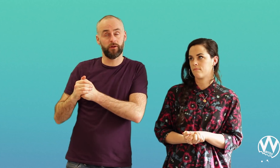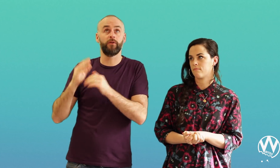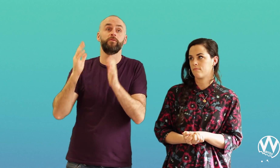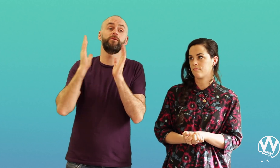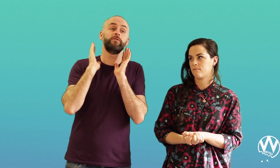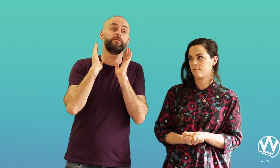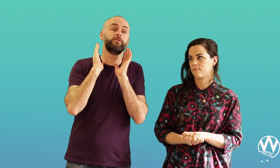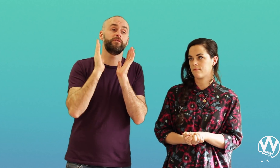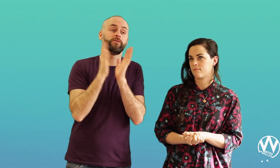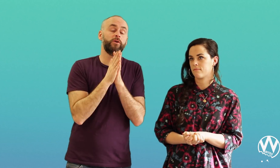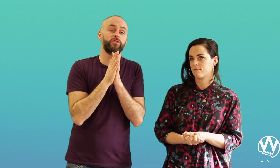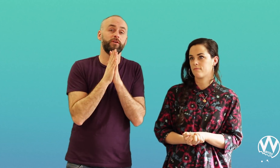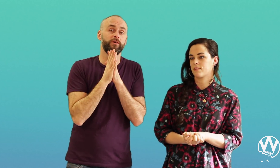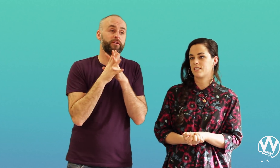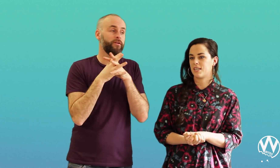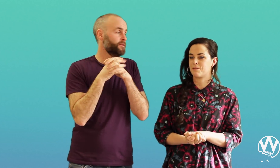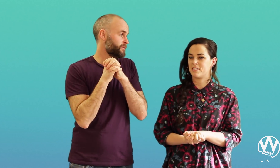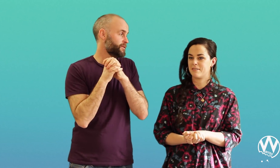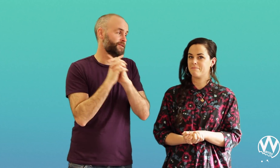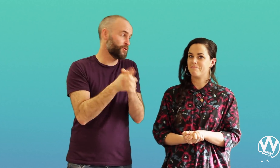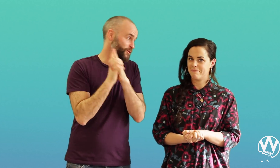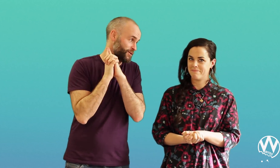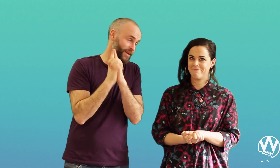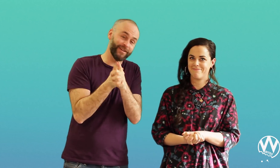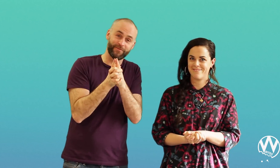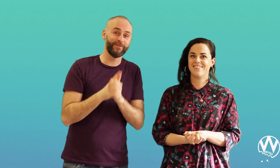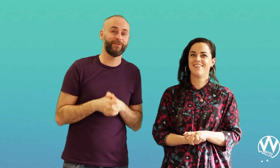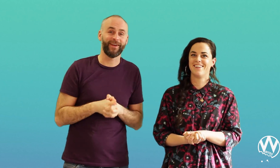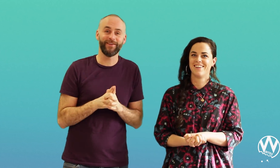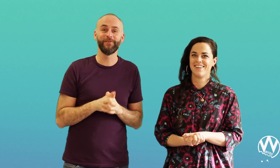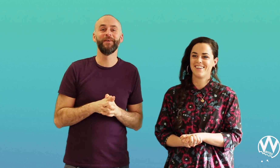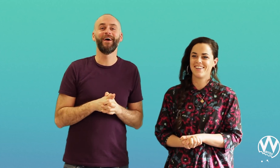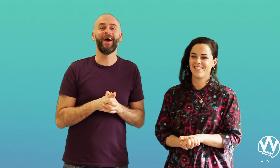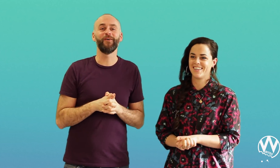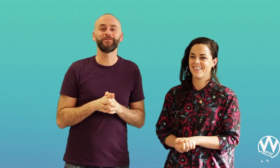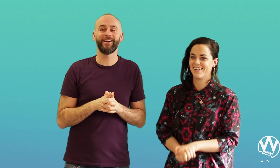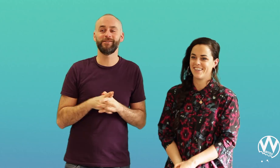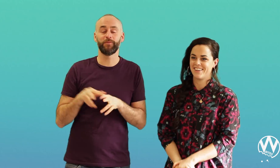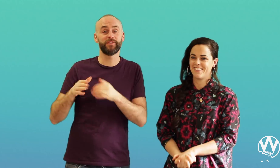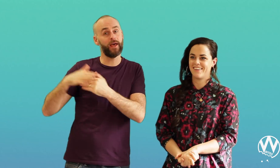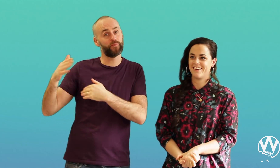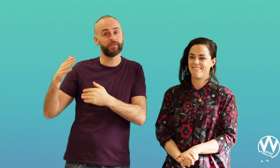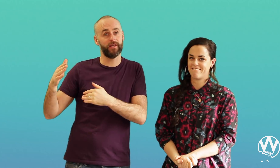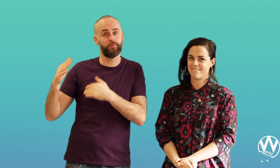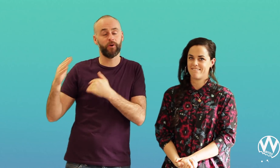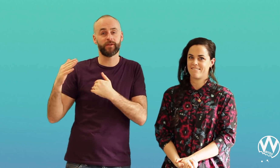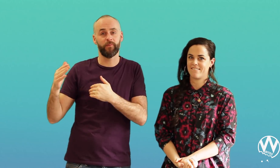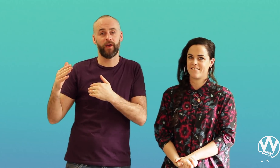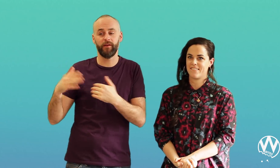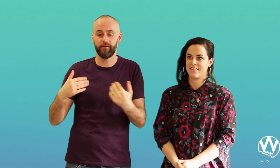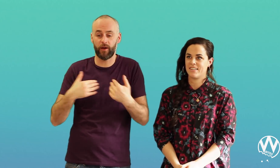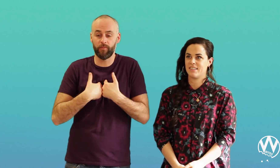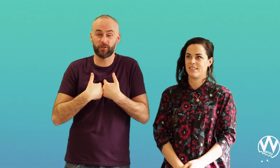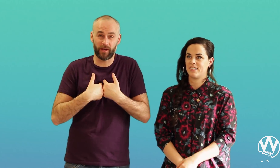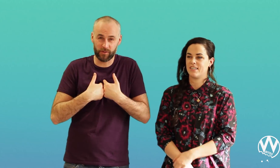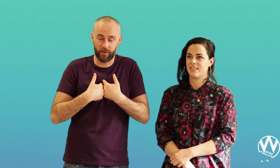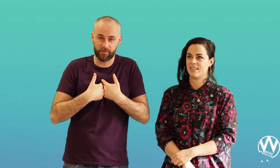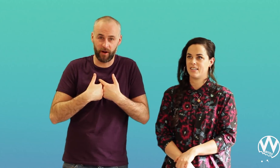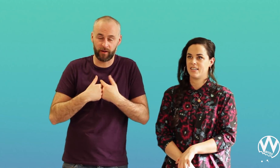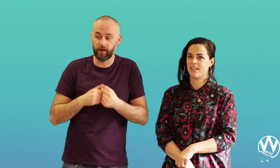sentiment was actually up 10% post-campaign. Now, I'm a direct response marketer.